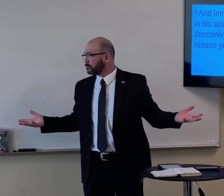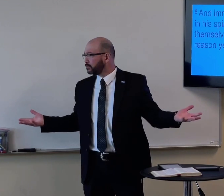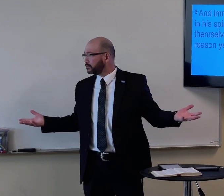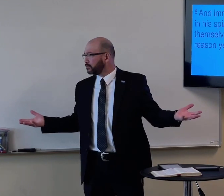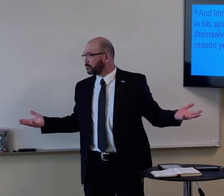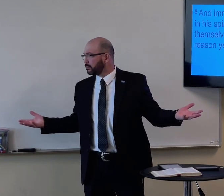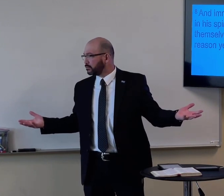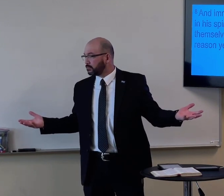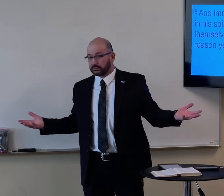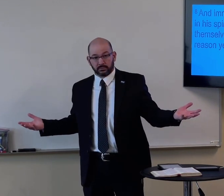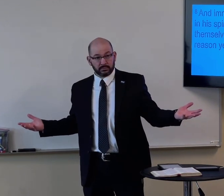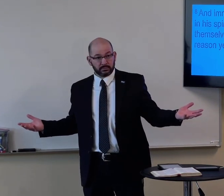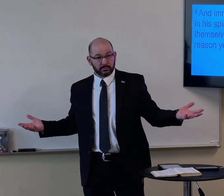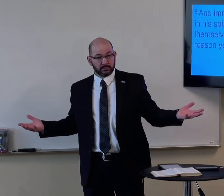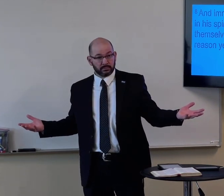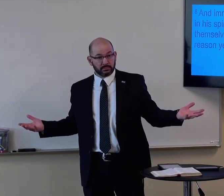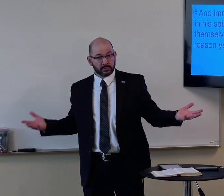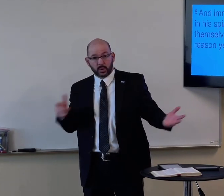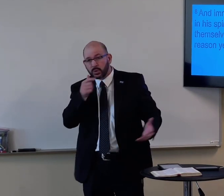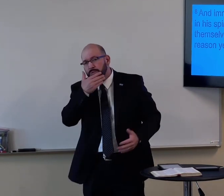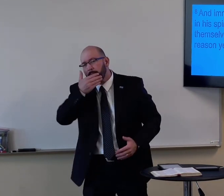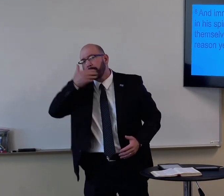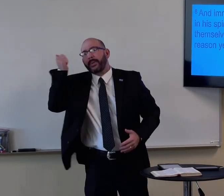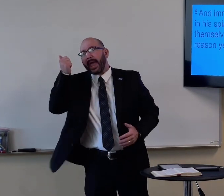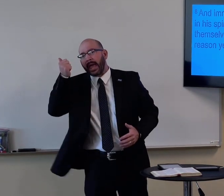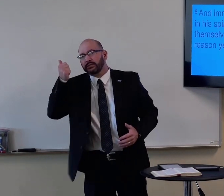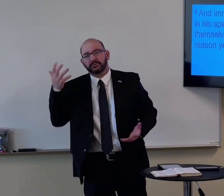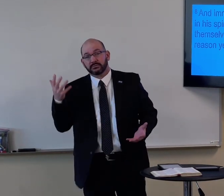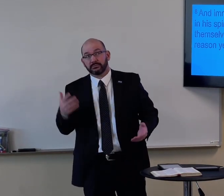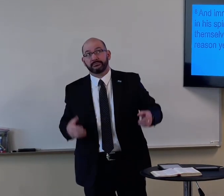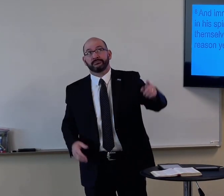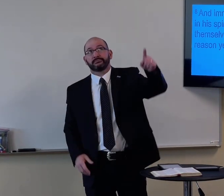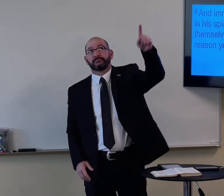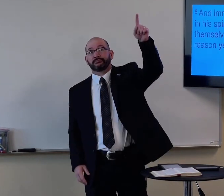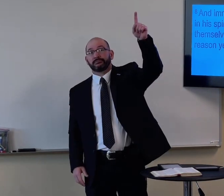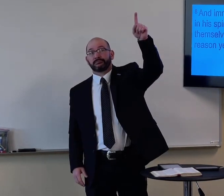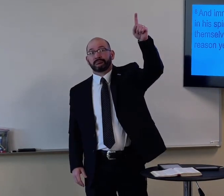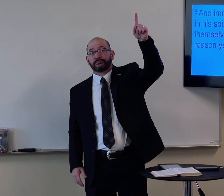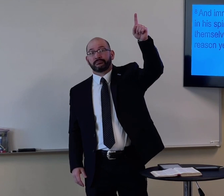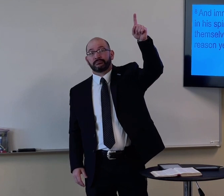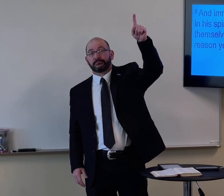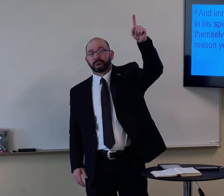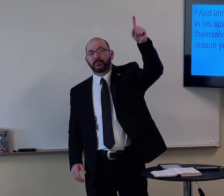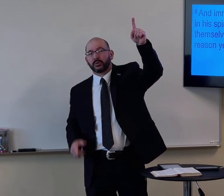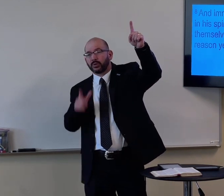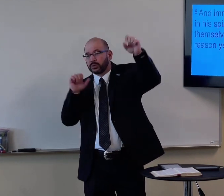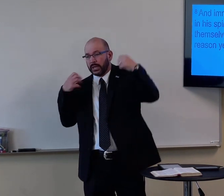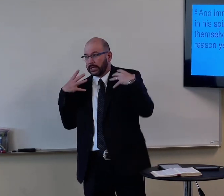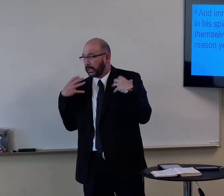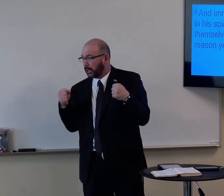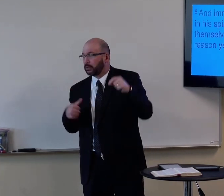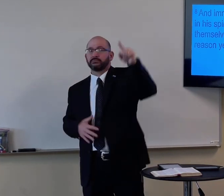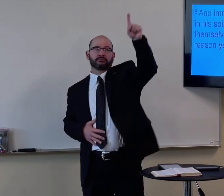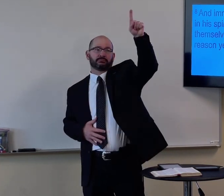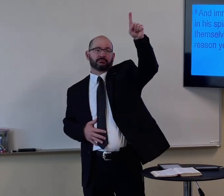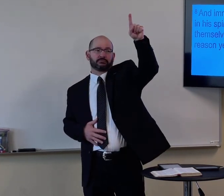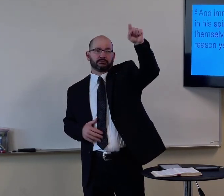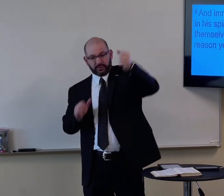you have a problem. can help? Who's the best? Jesus. Who can heal?